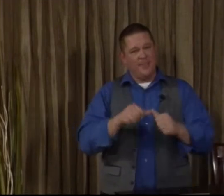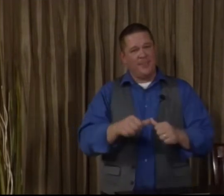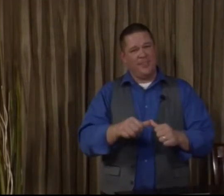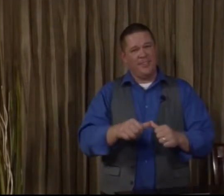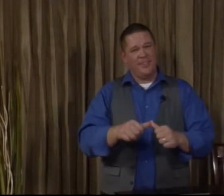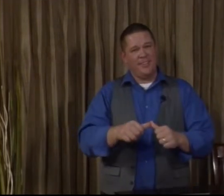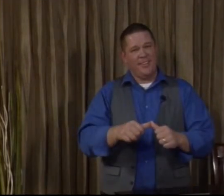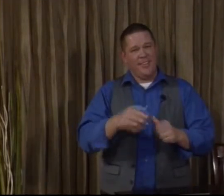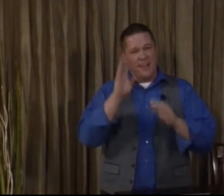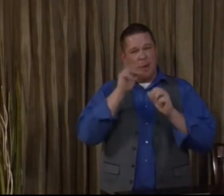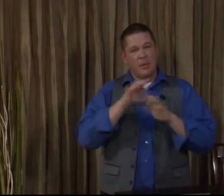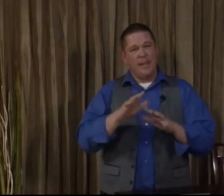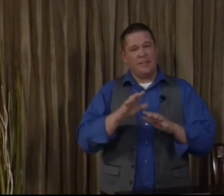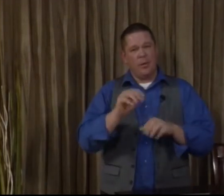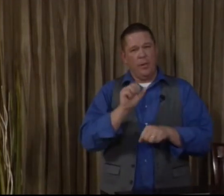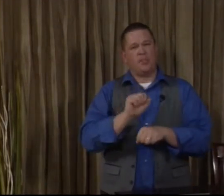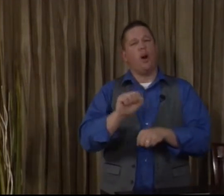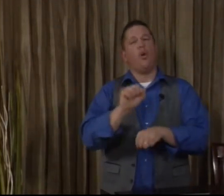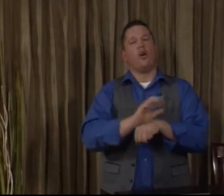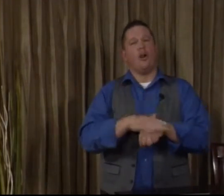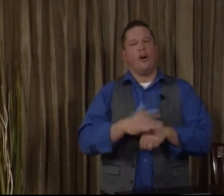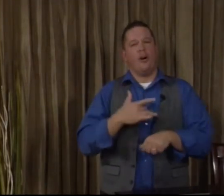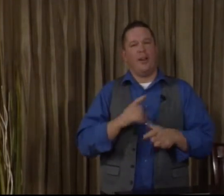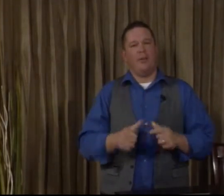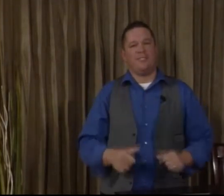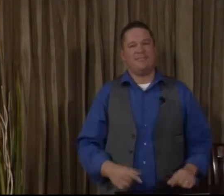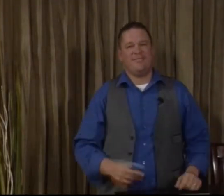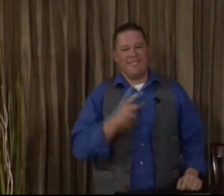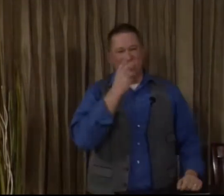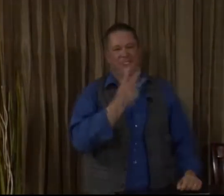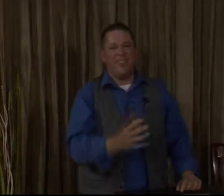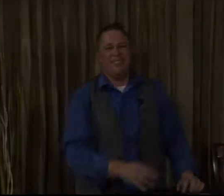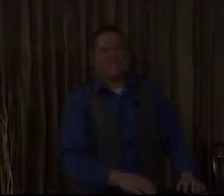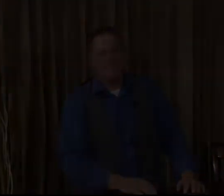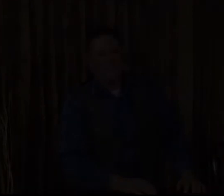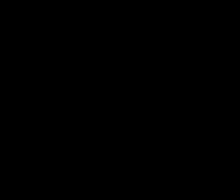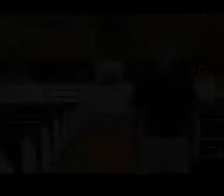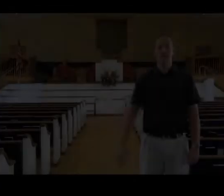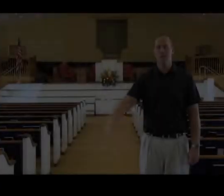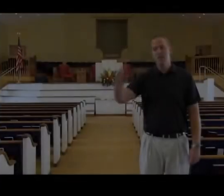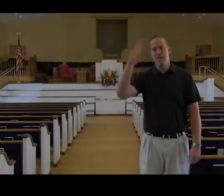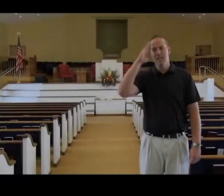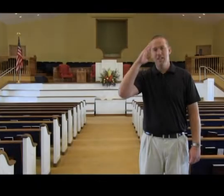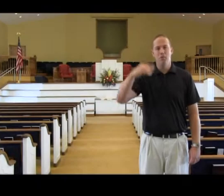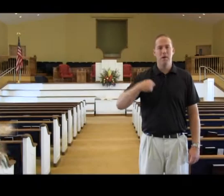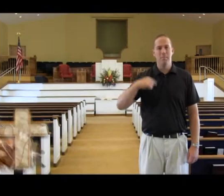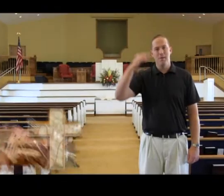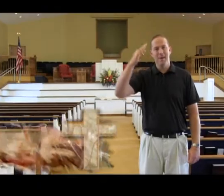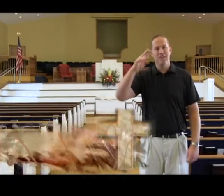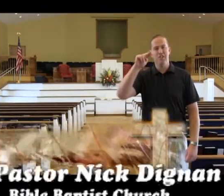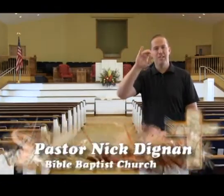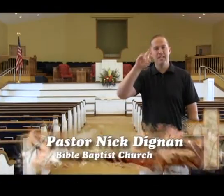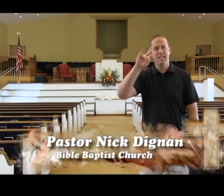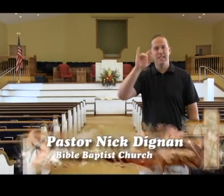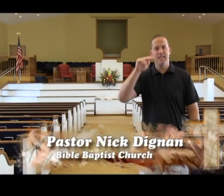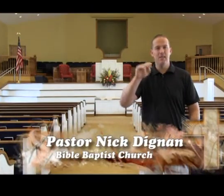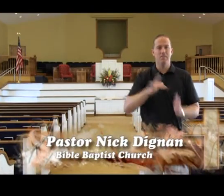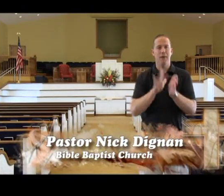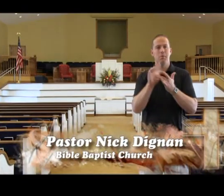tuned. God bless. And let's all work on our heart language. See you in a few. Hello, I'm Pastor Nick Dignan of Bible